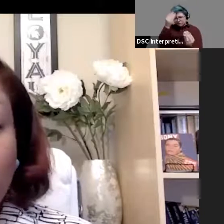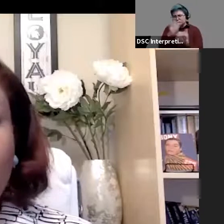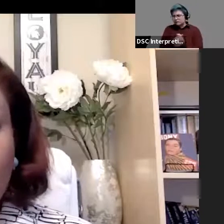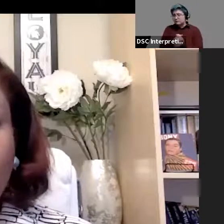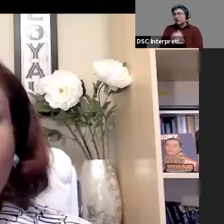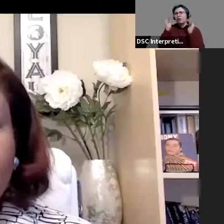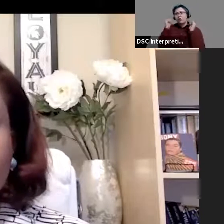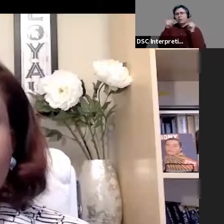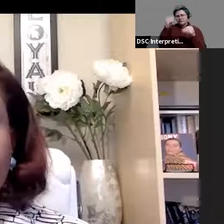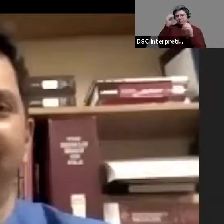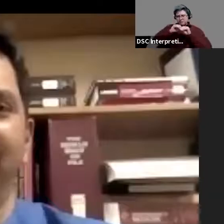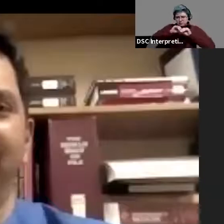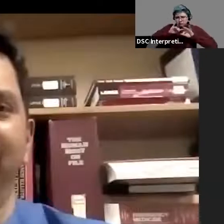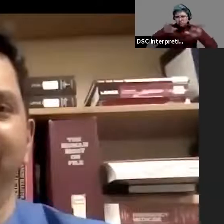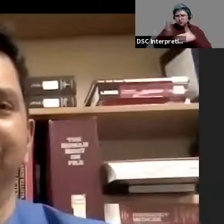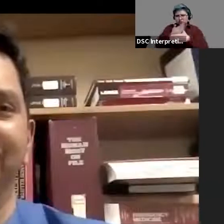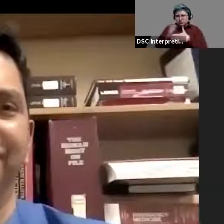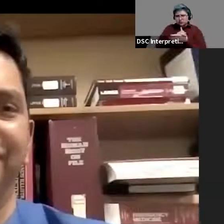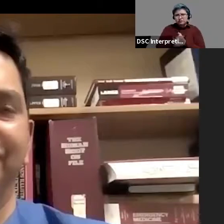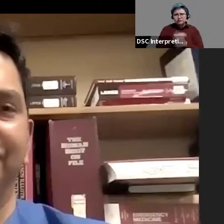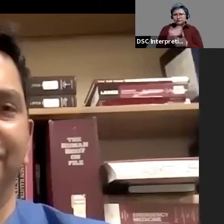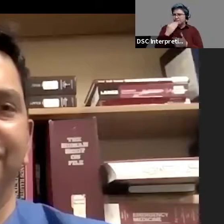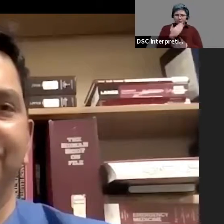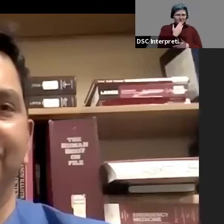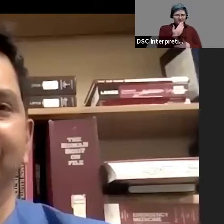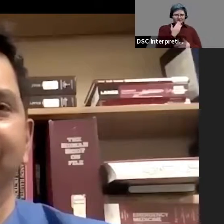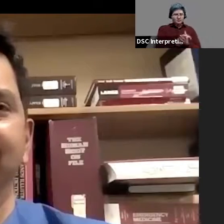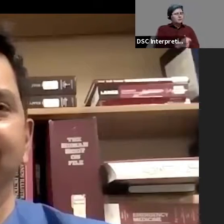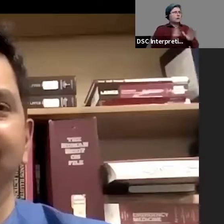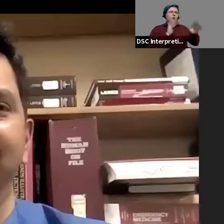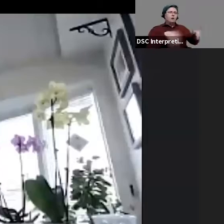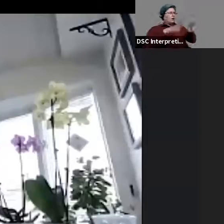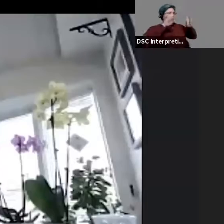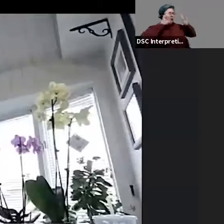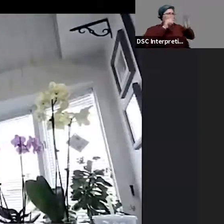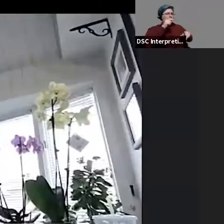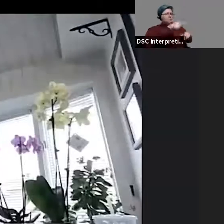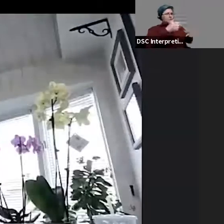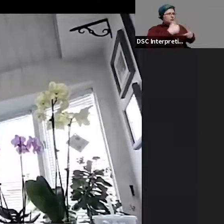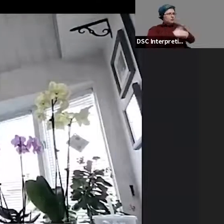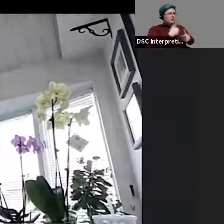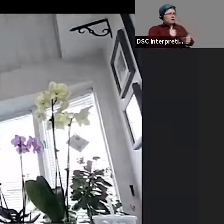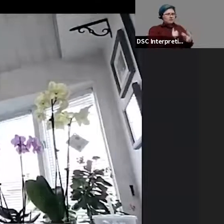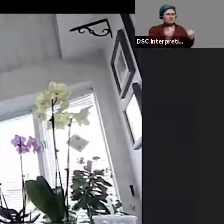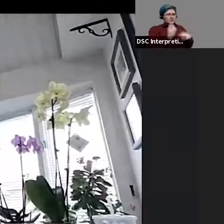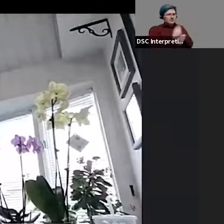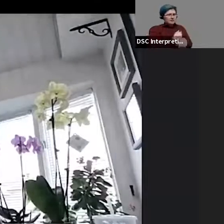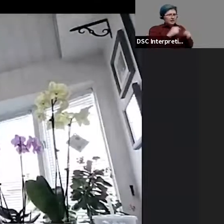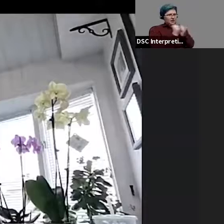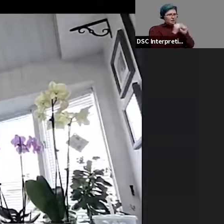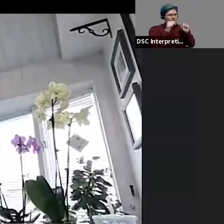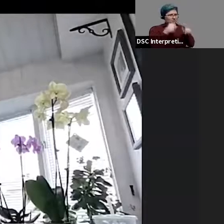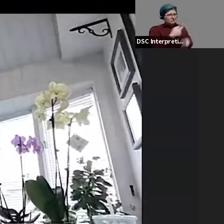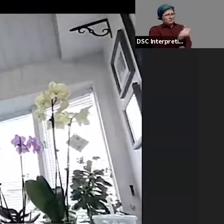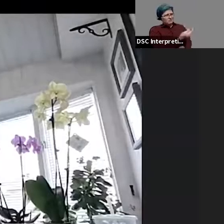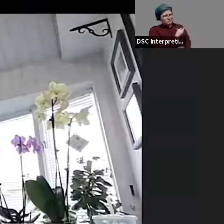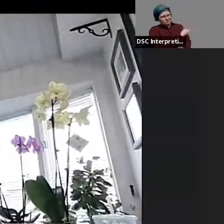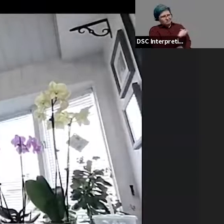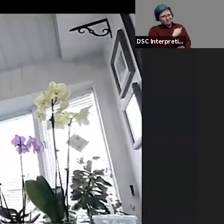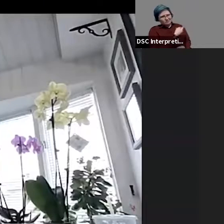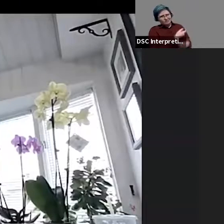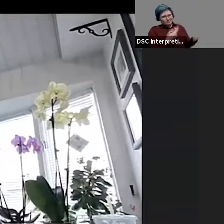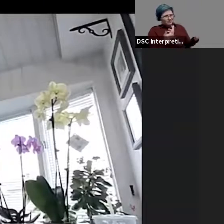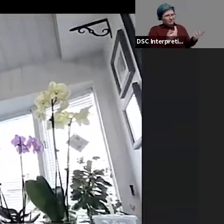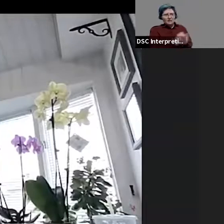shared with many people. And it's an honor today to have you on Mythbusters with Rhonda and myself. It